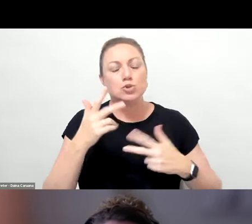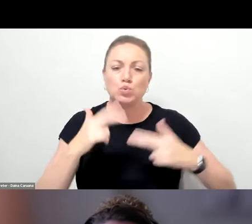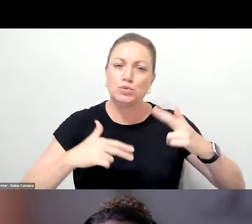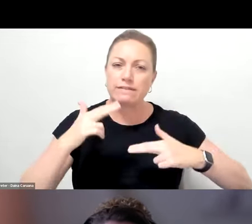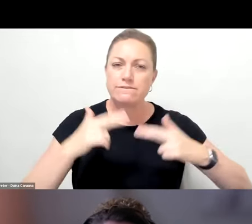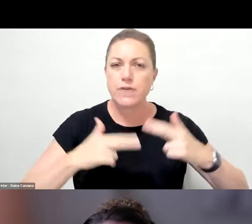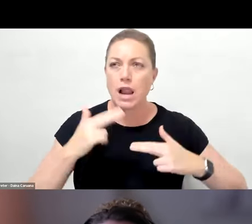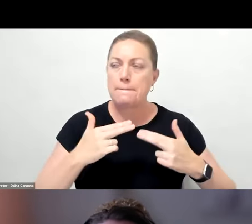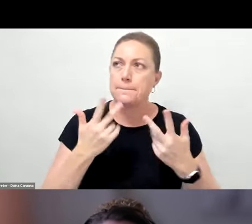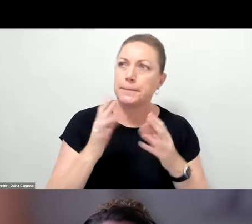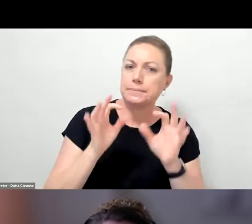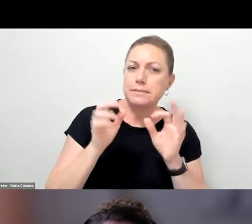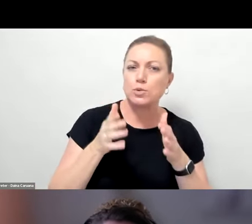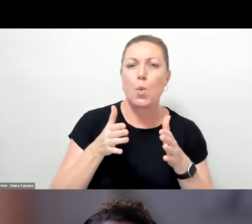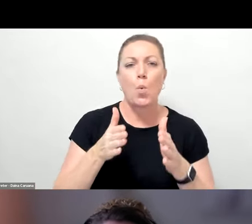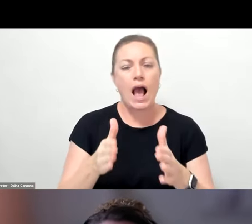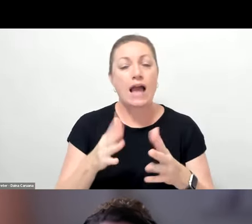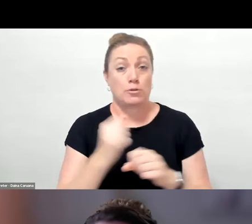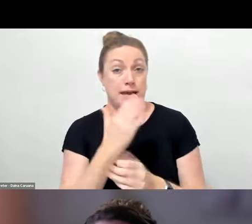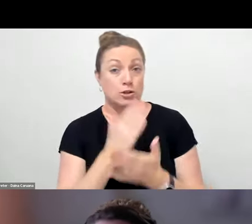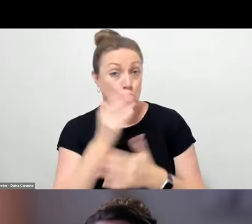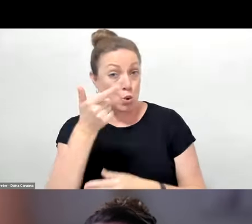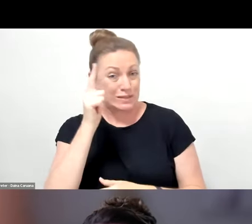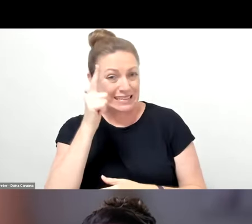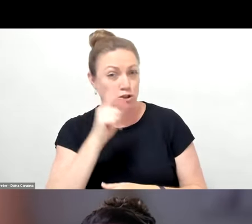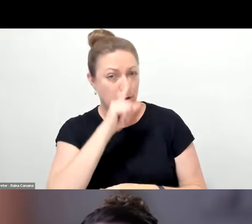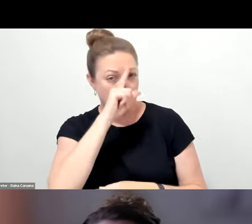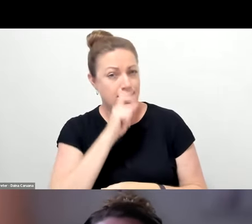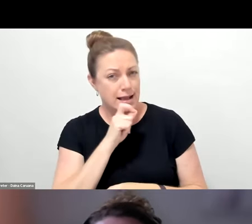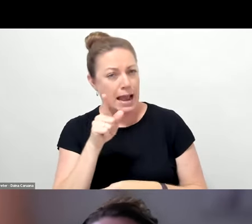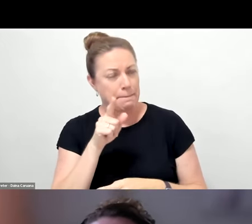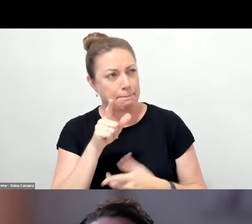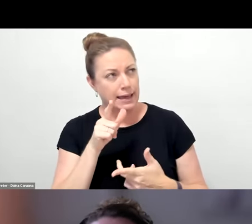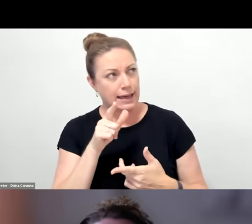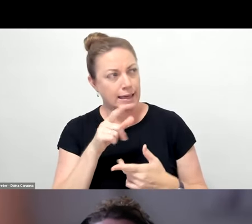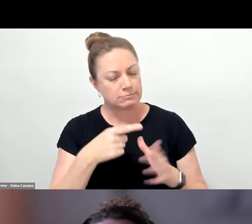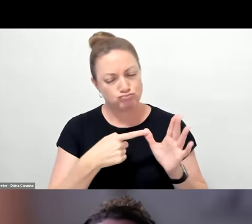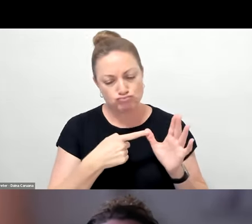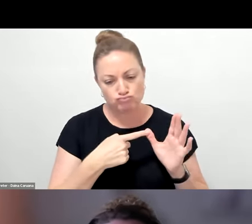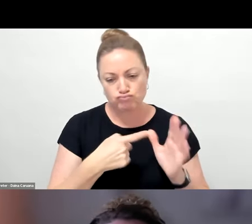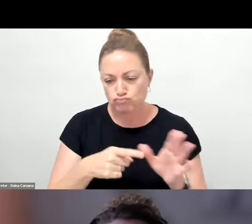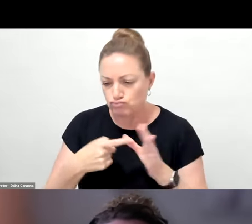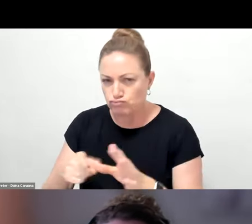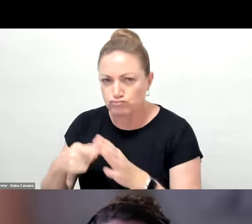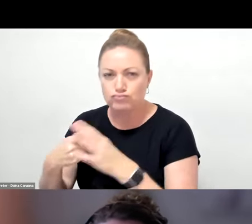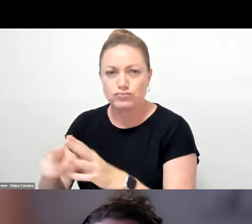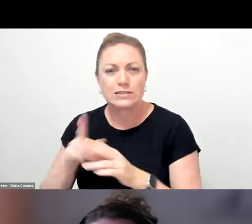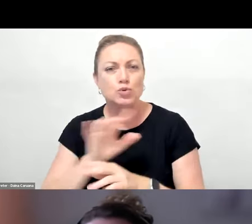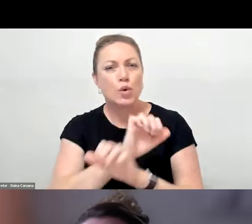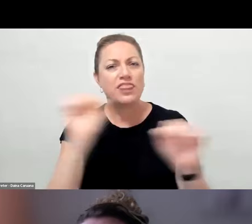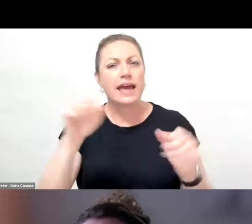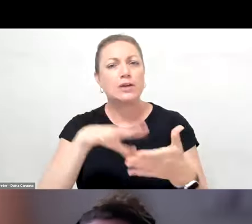where teachers could be responsive to their particular class. Because we know that in the Northern